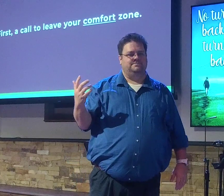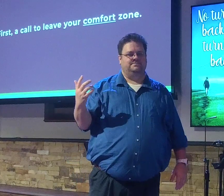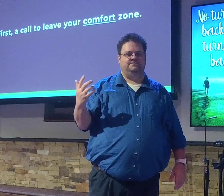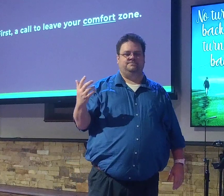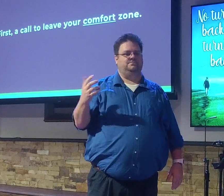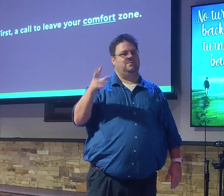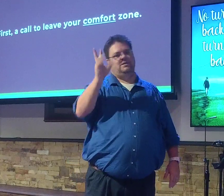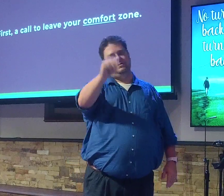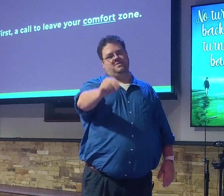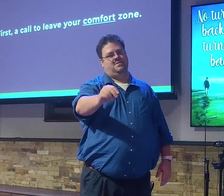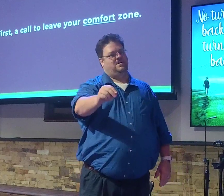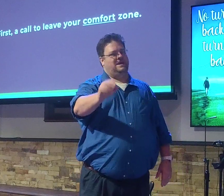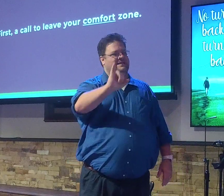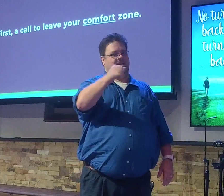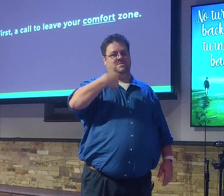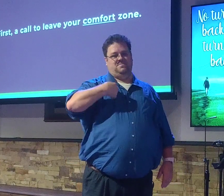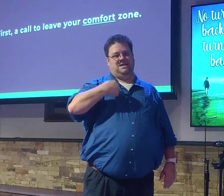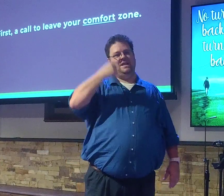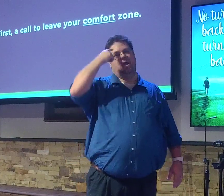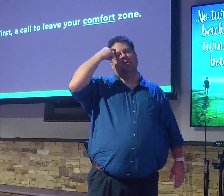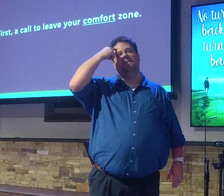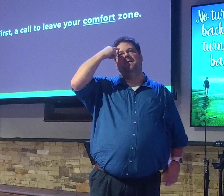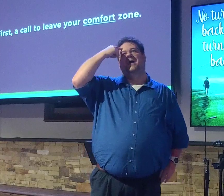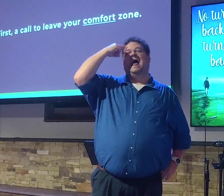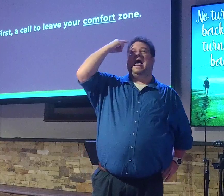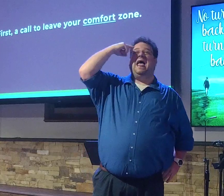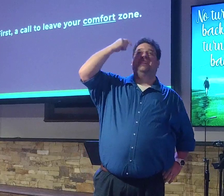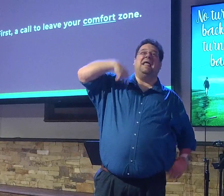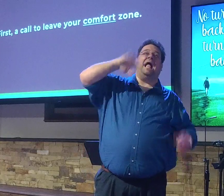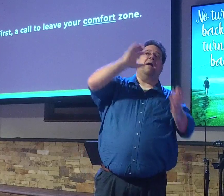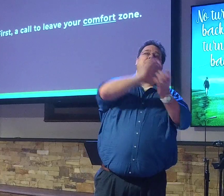like me saying, you know what? I think I'm married to Denise.